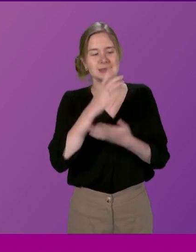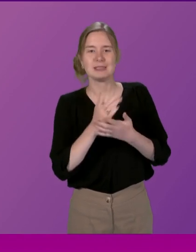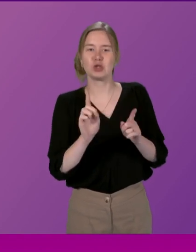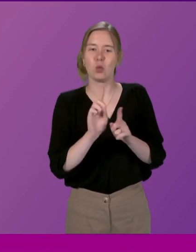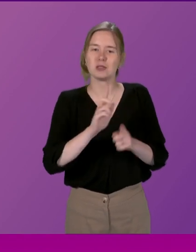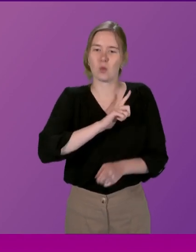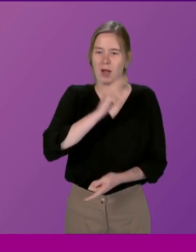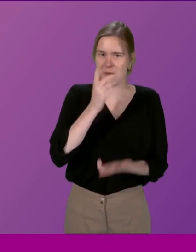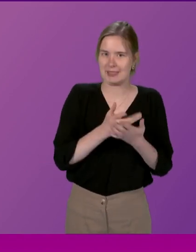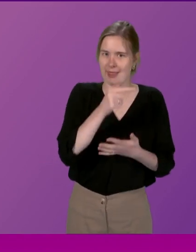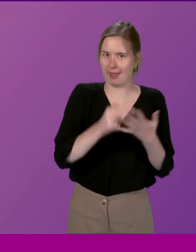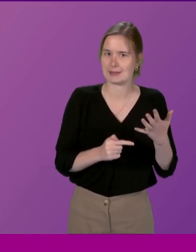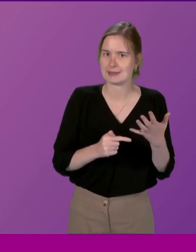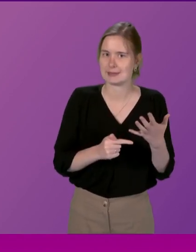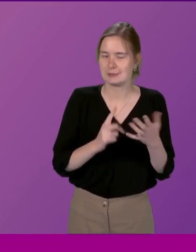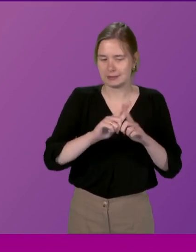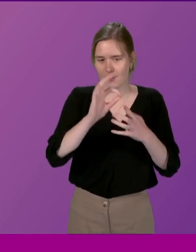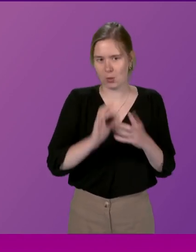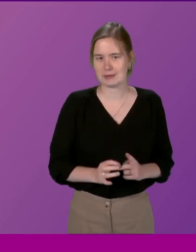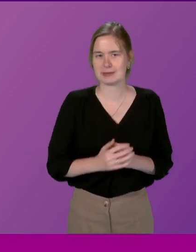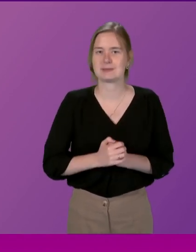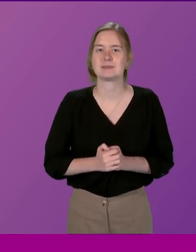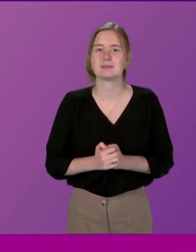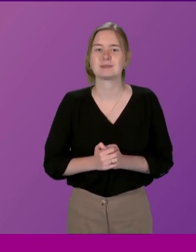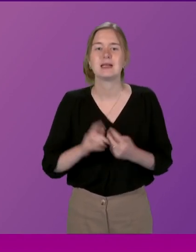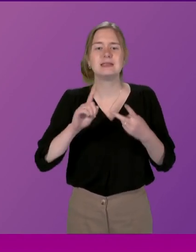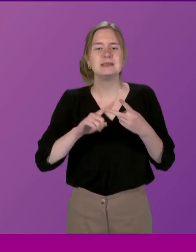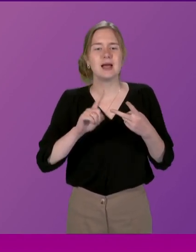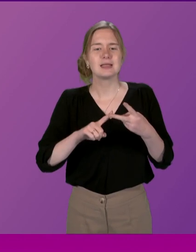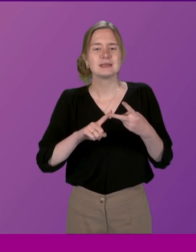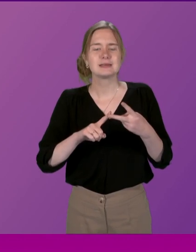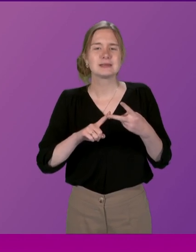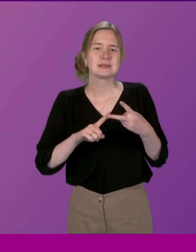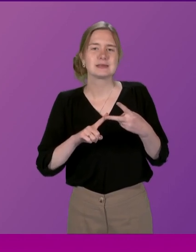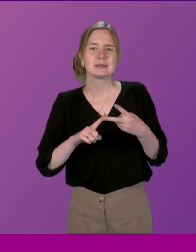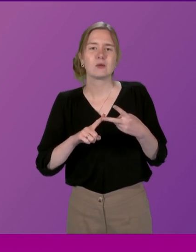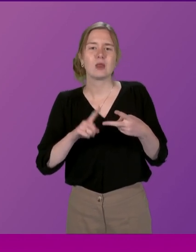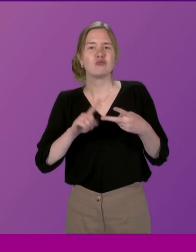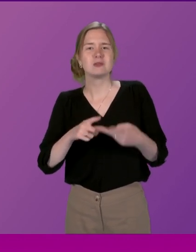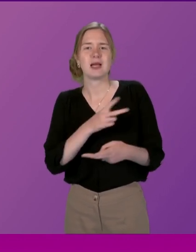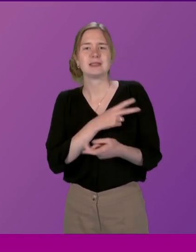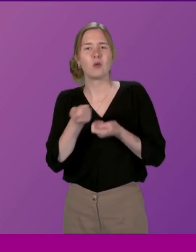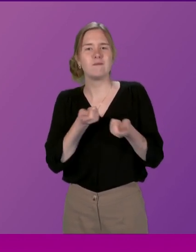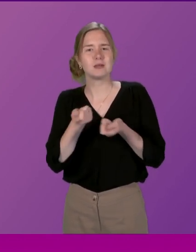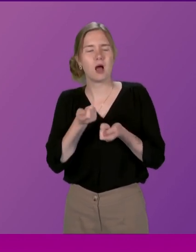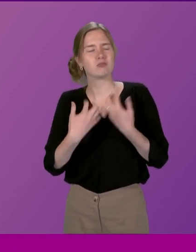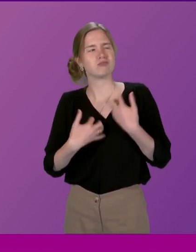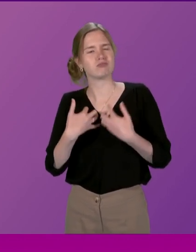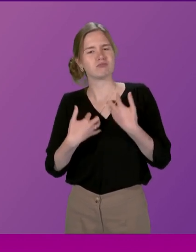explain what our decision is and why it is on a number of points. And the second one, with regard to the presiding officer, fascinating to